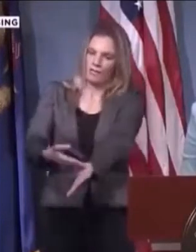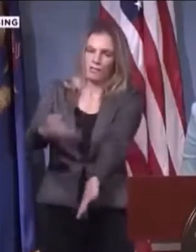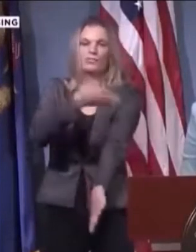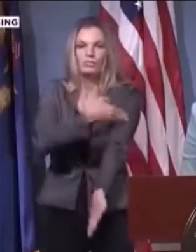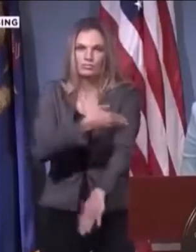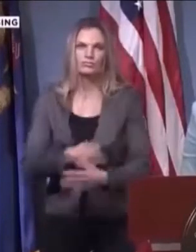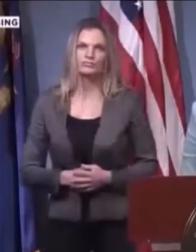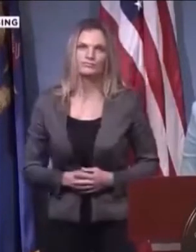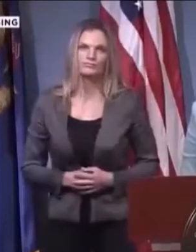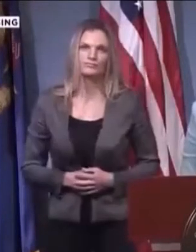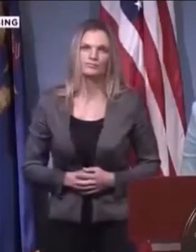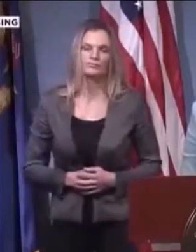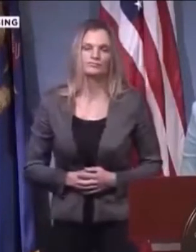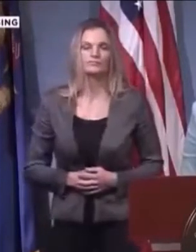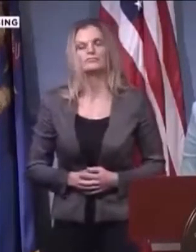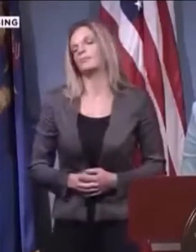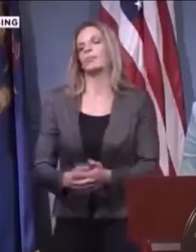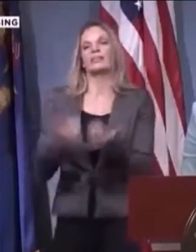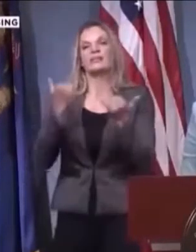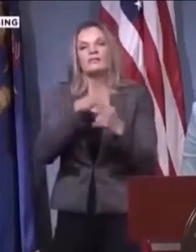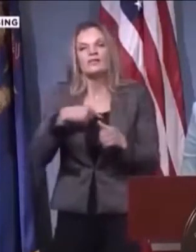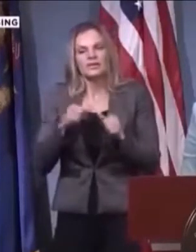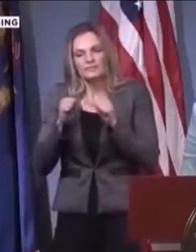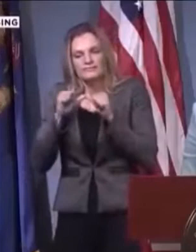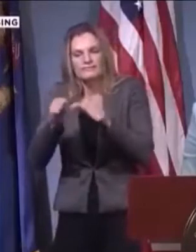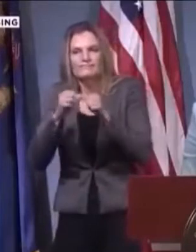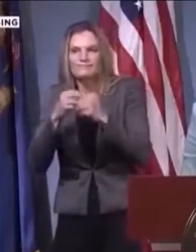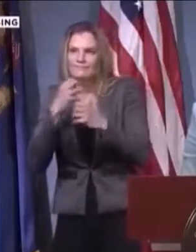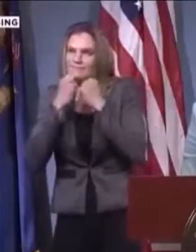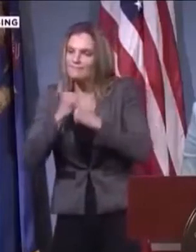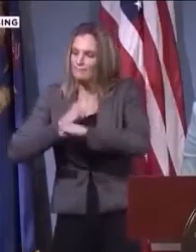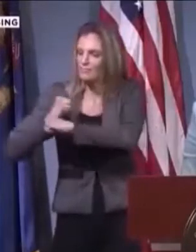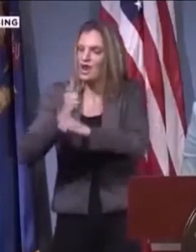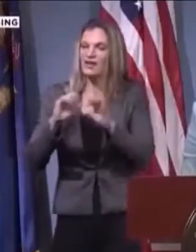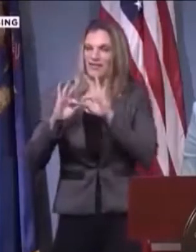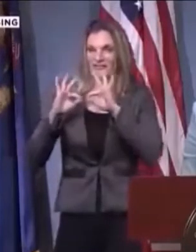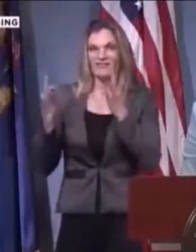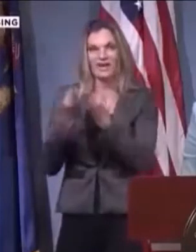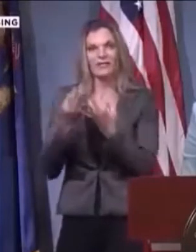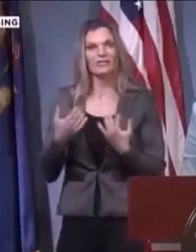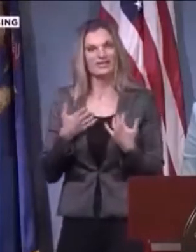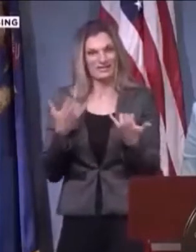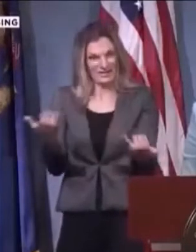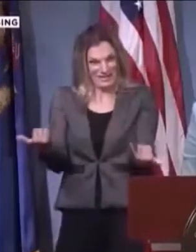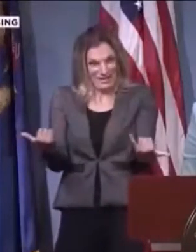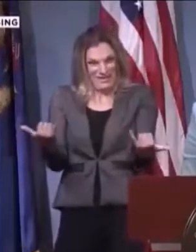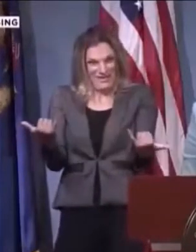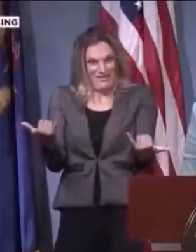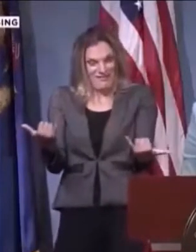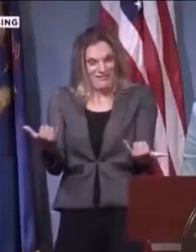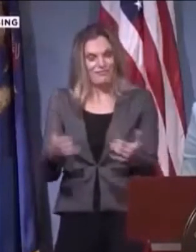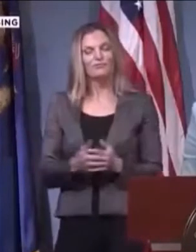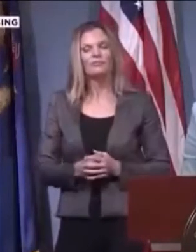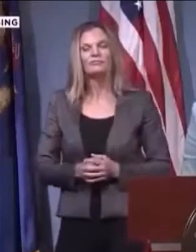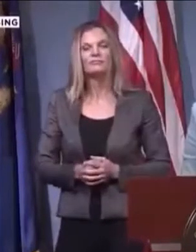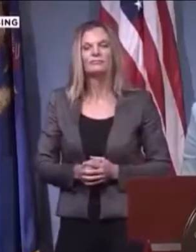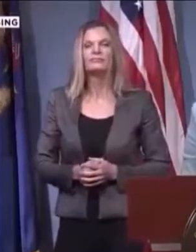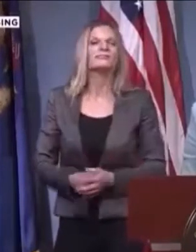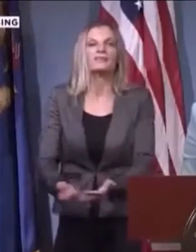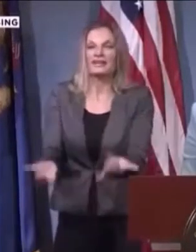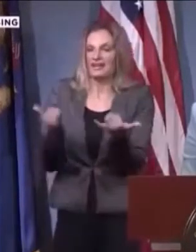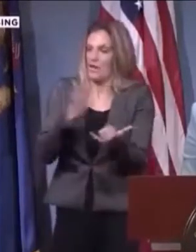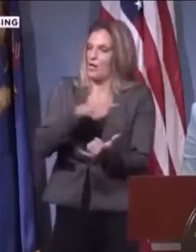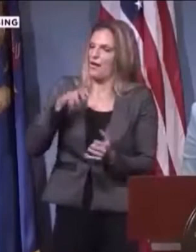in my next video about her, you may hear me call her a tyrant like everybody else has been. I've been calling her an idiot,